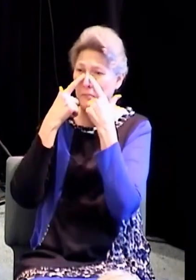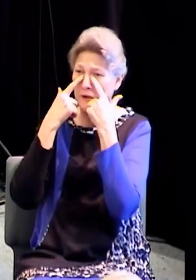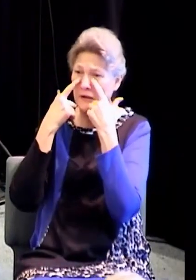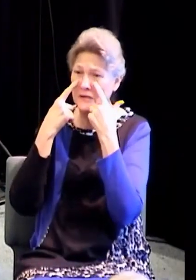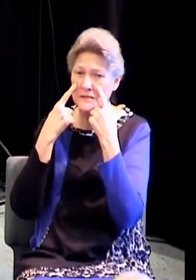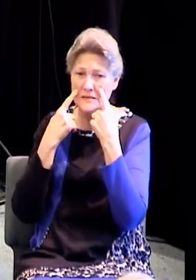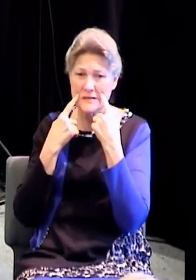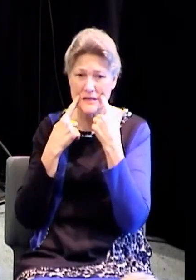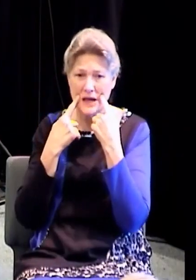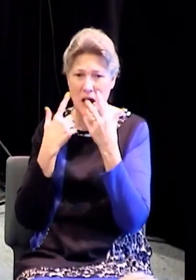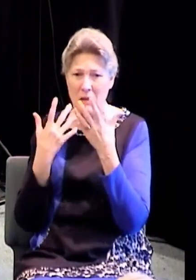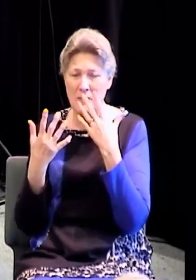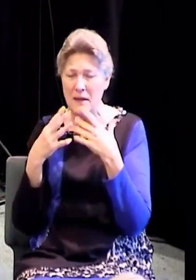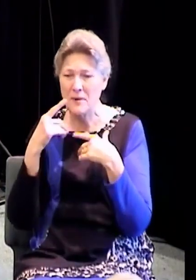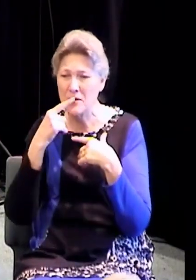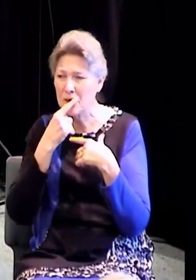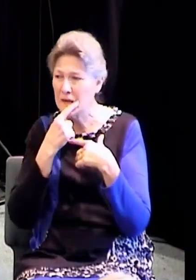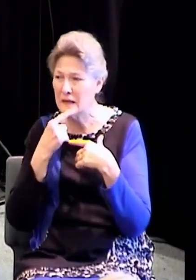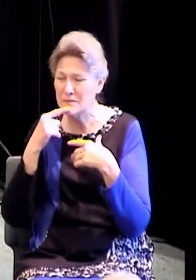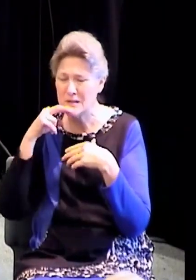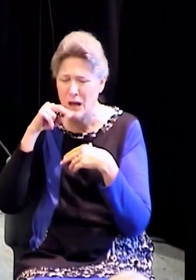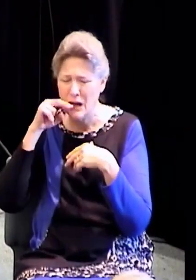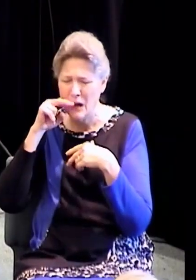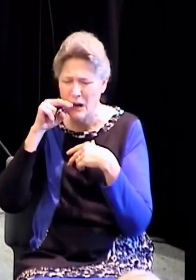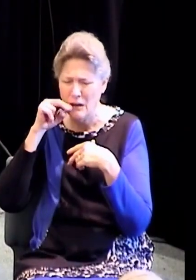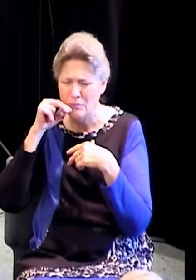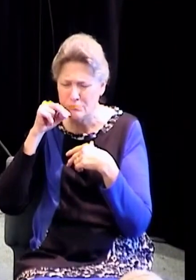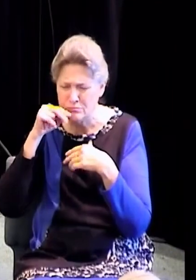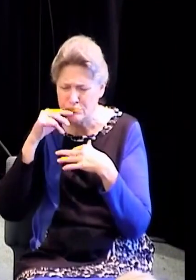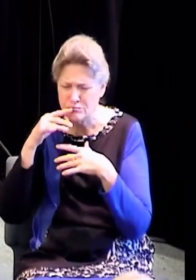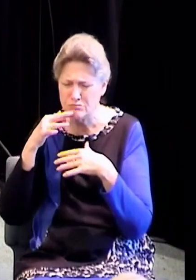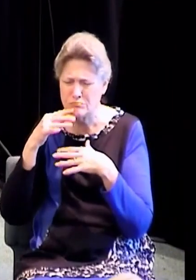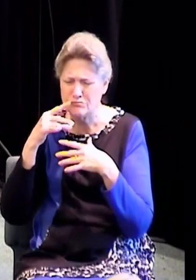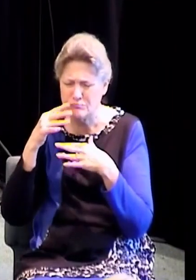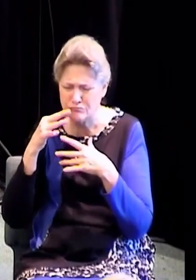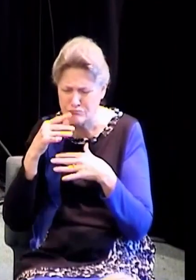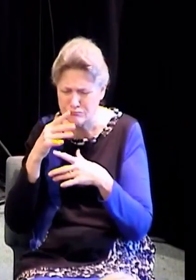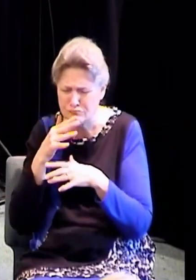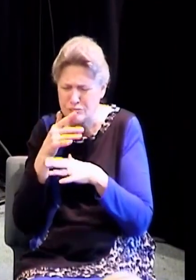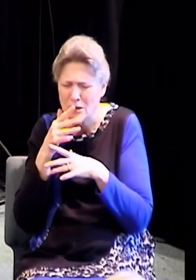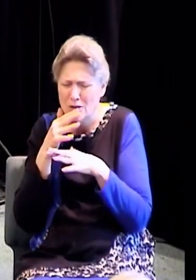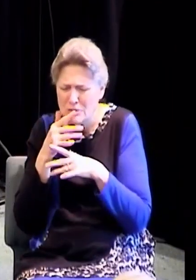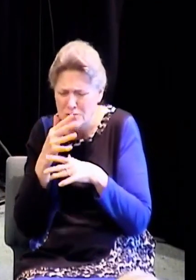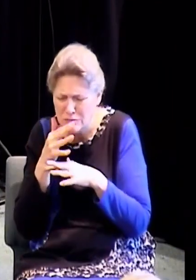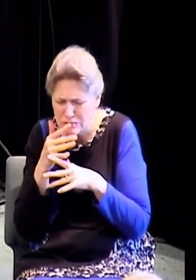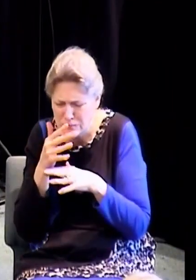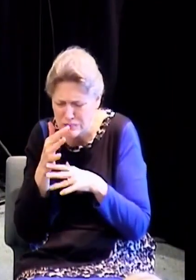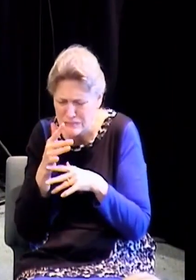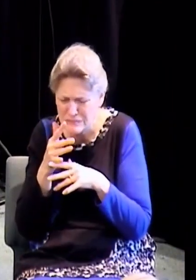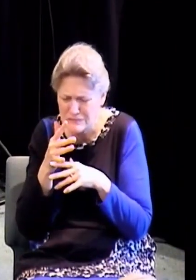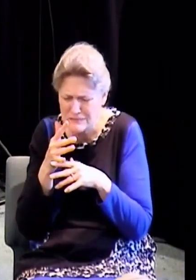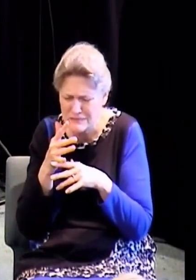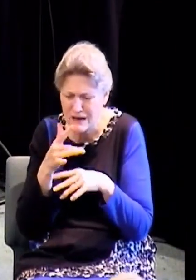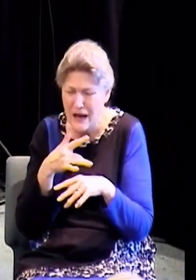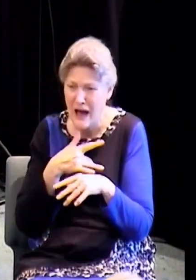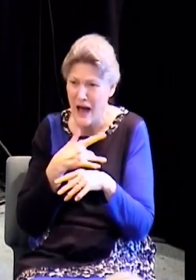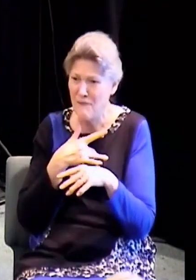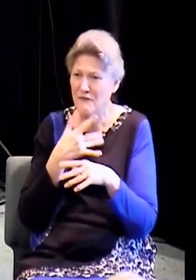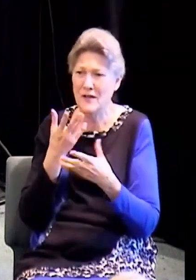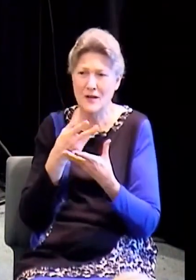lips may begin to tremble. I'm feeling the Holy Ghost in this place right now. I can hardly stop. I'm speaking in tongues right now. But I